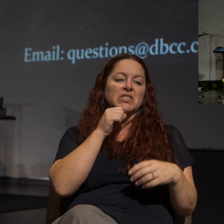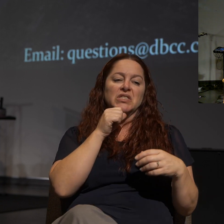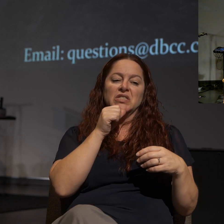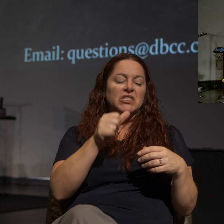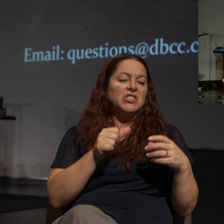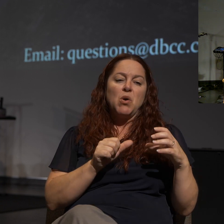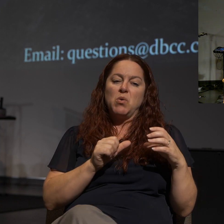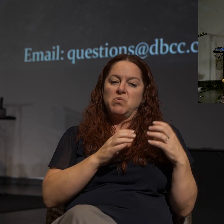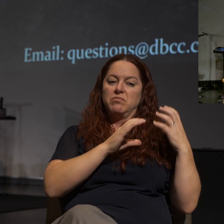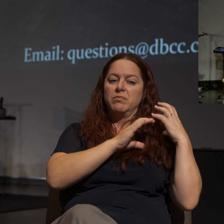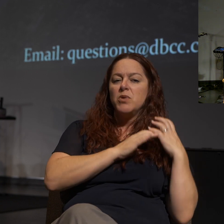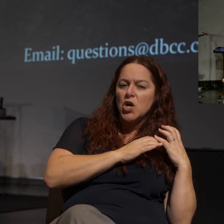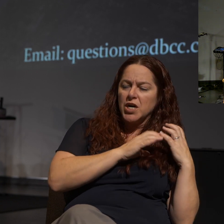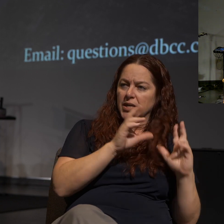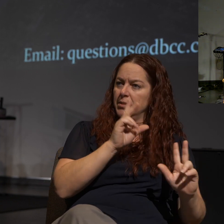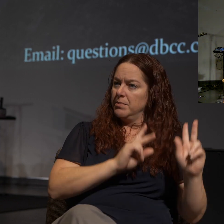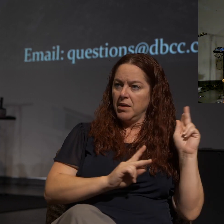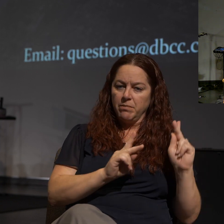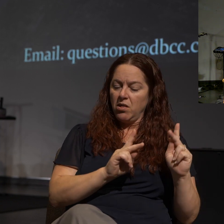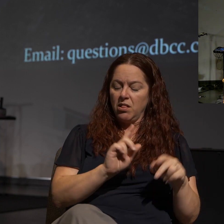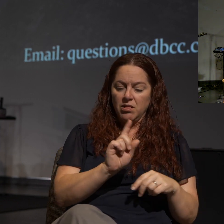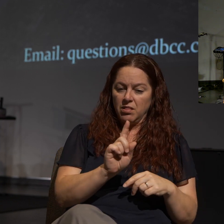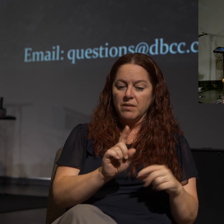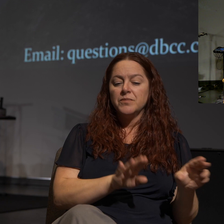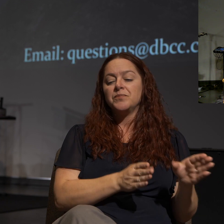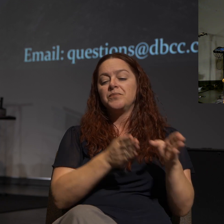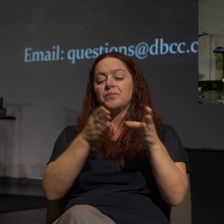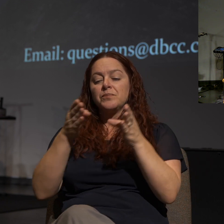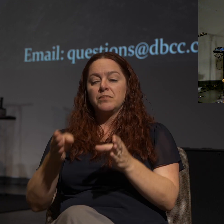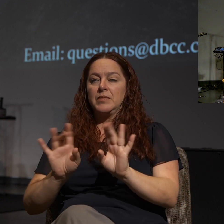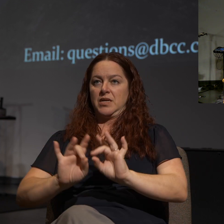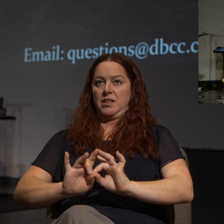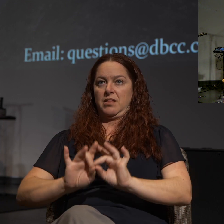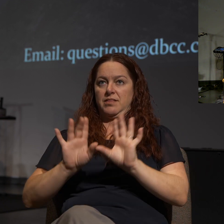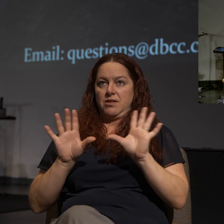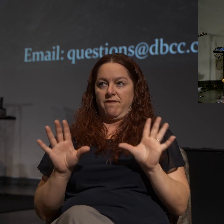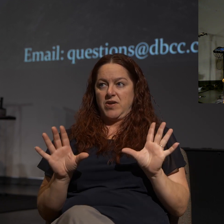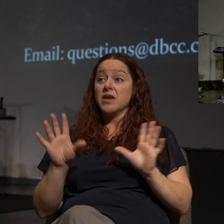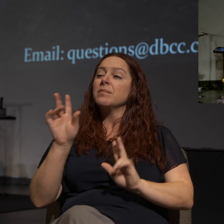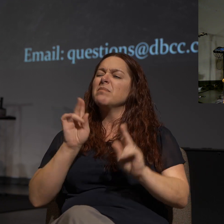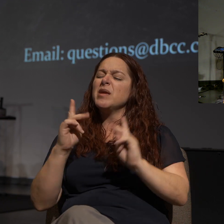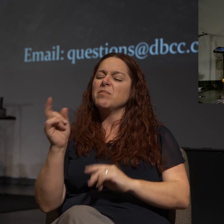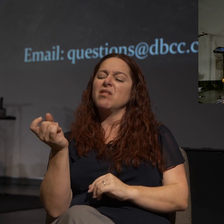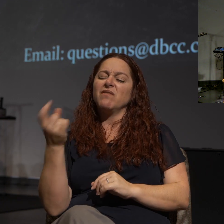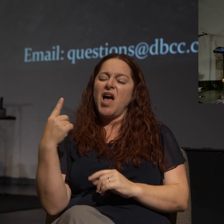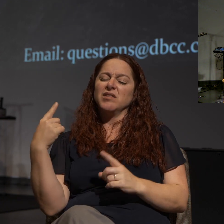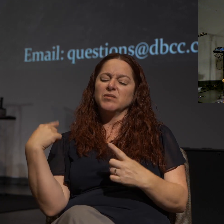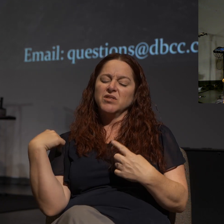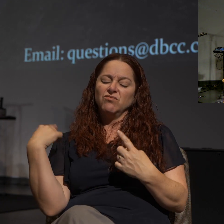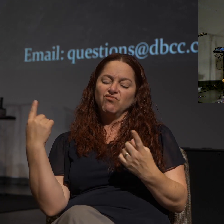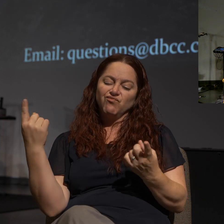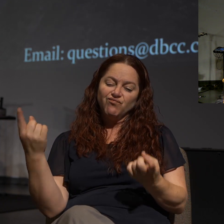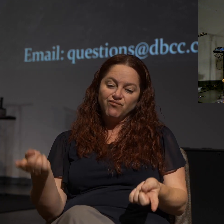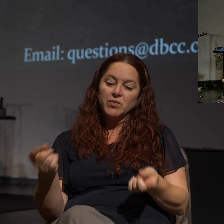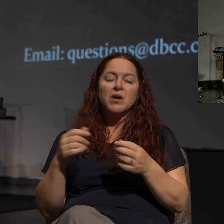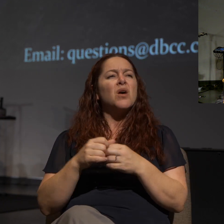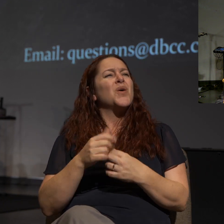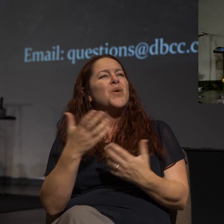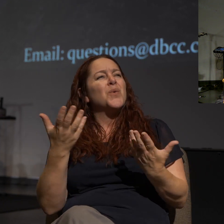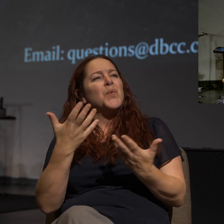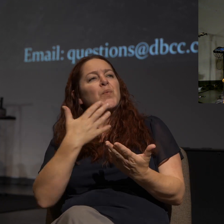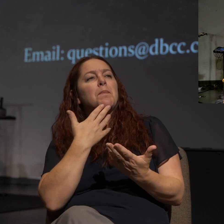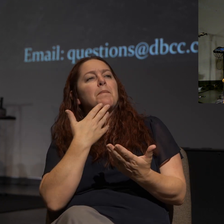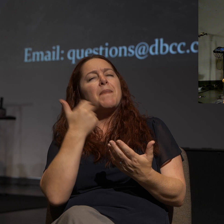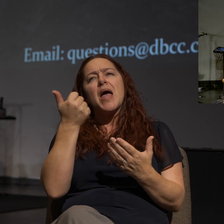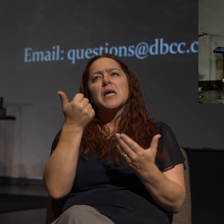handle at that moment in time. We also want to clarify. And when people have asked me over the years, like, what's the best,